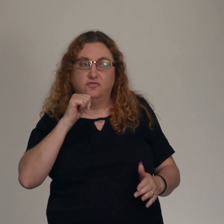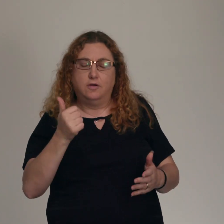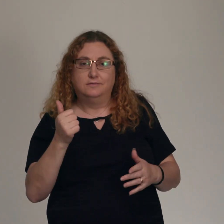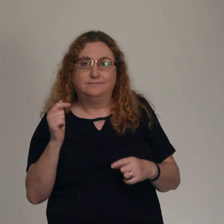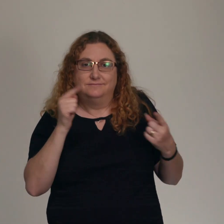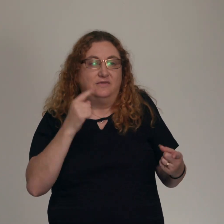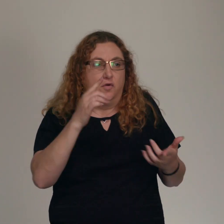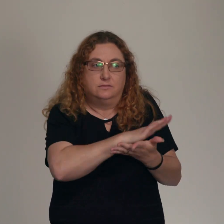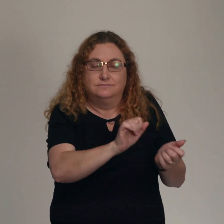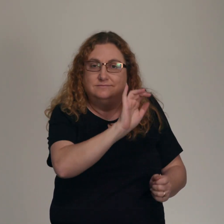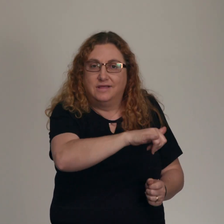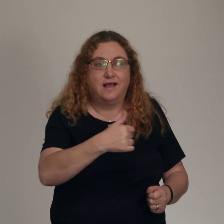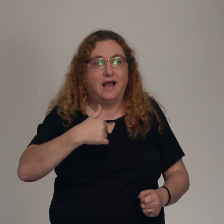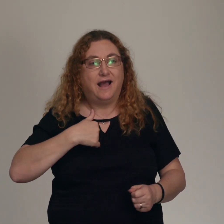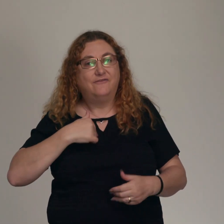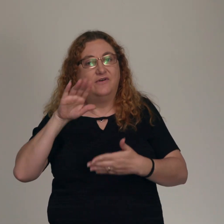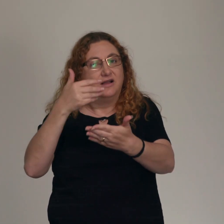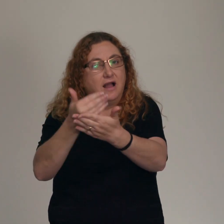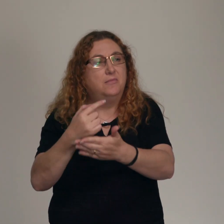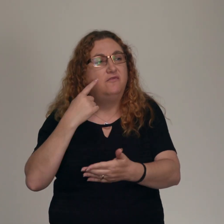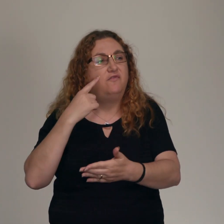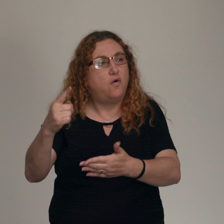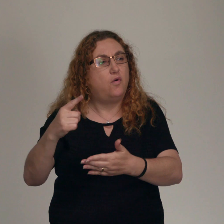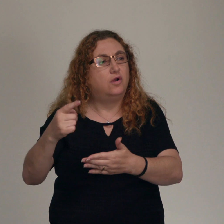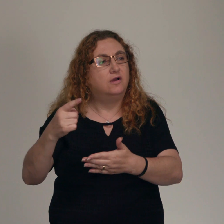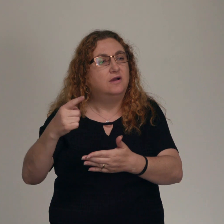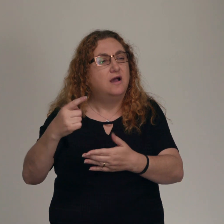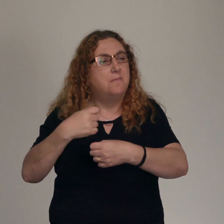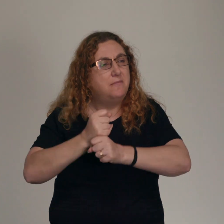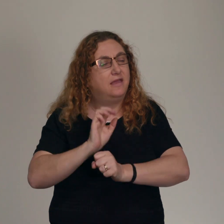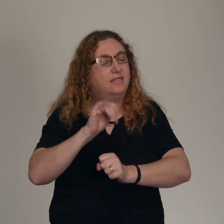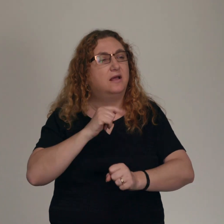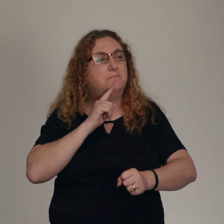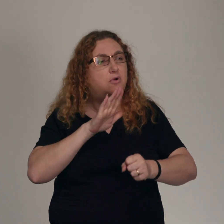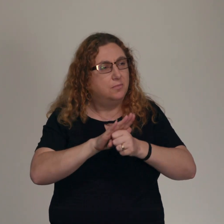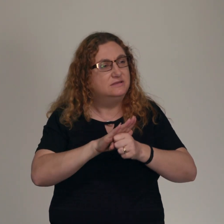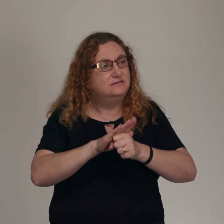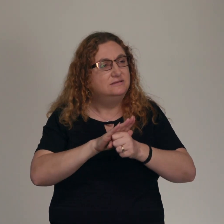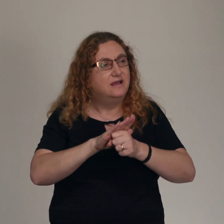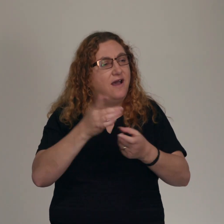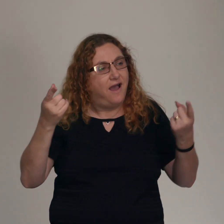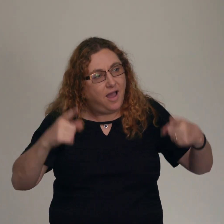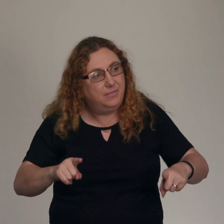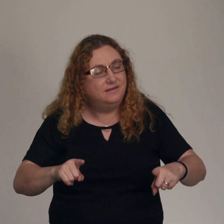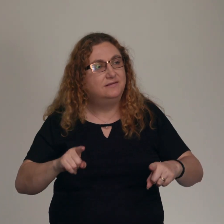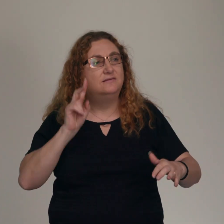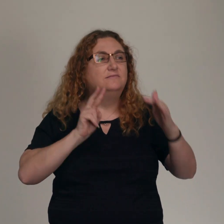truly, I tell you, until heaven and earth disappear, not the smallest letter, not the least stroke of a pen will by any means disappear from the law